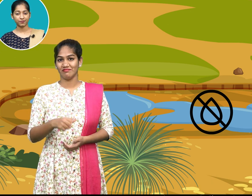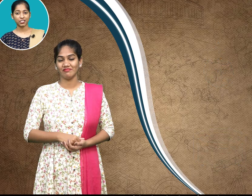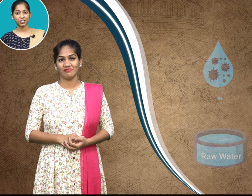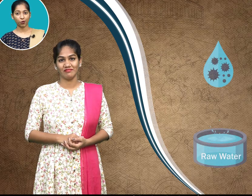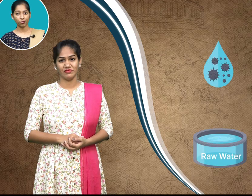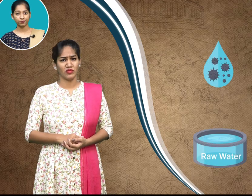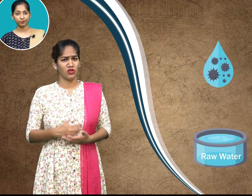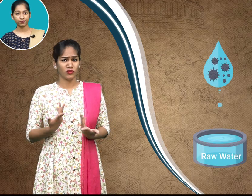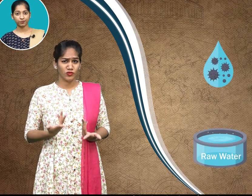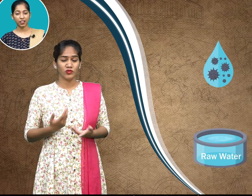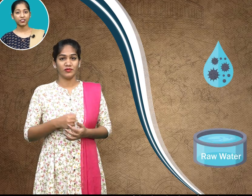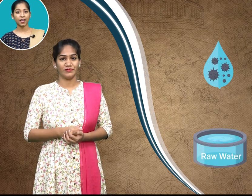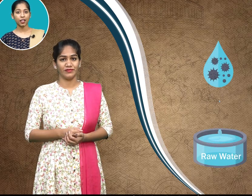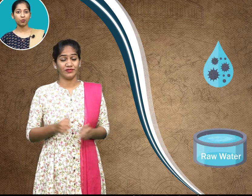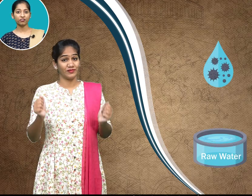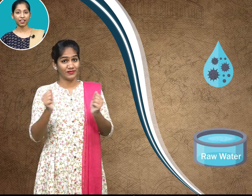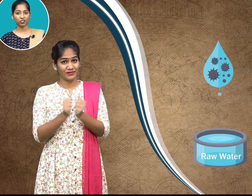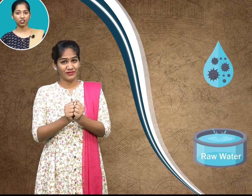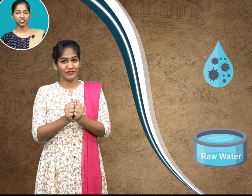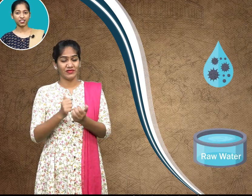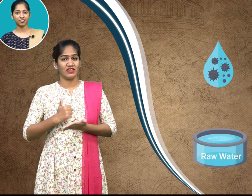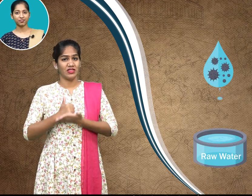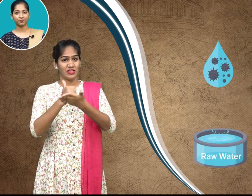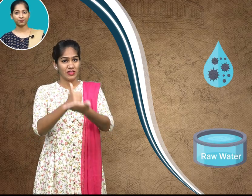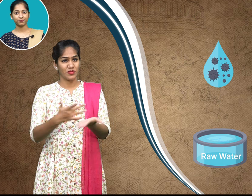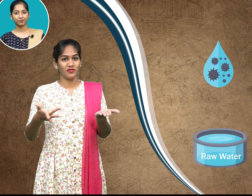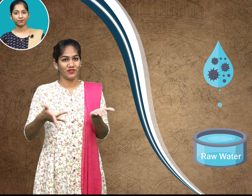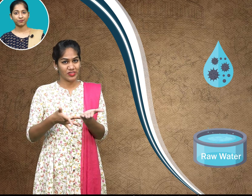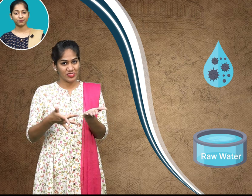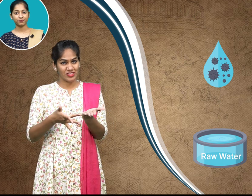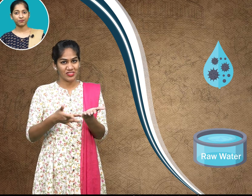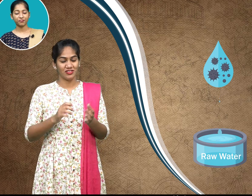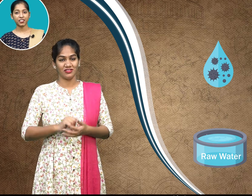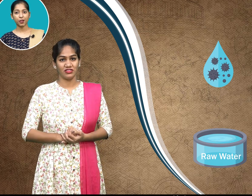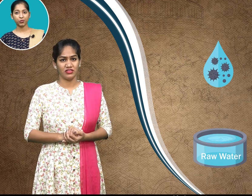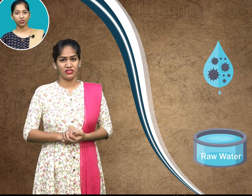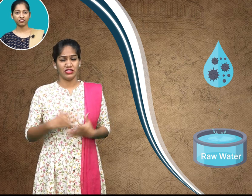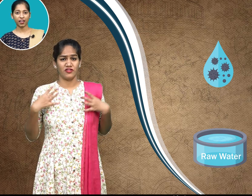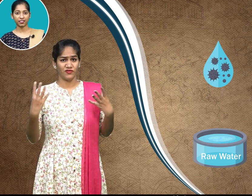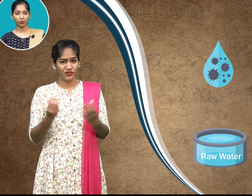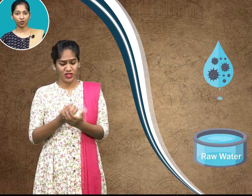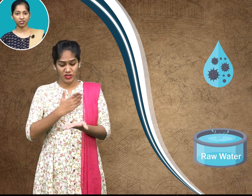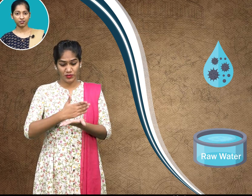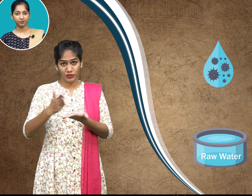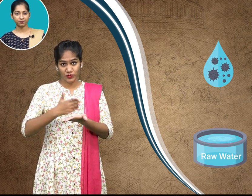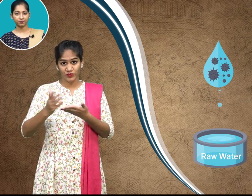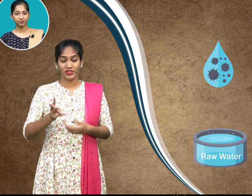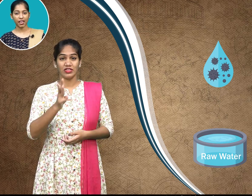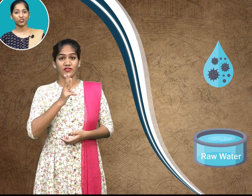so with the help of technology we are purifying the water and